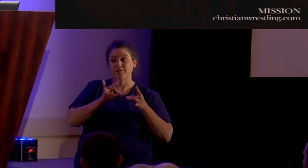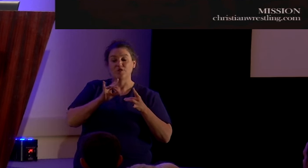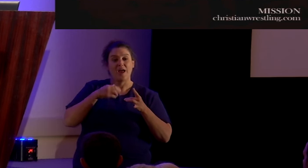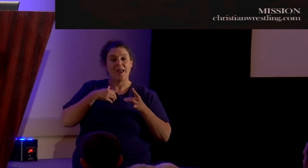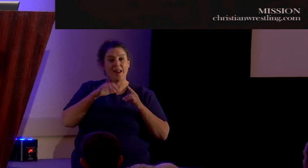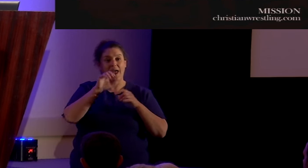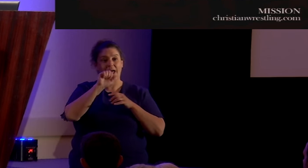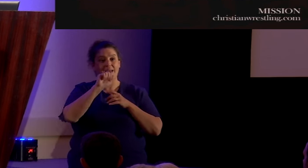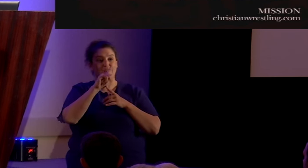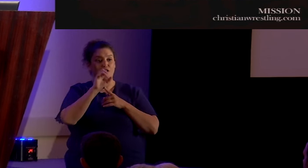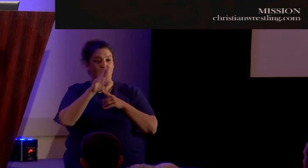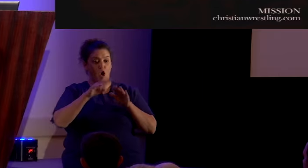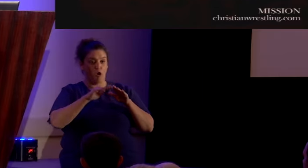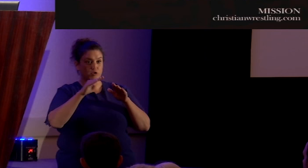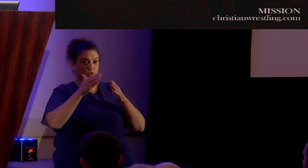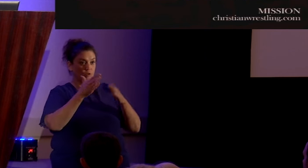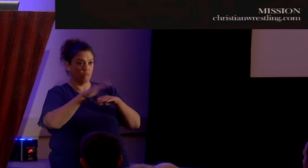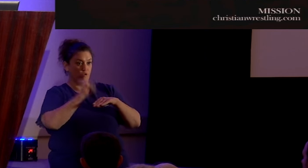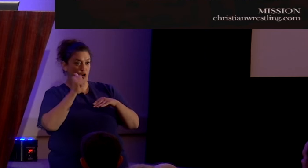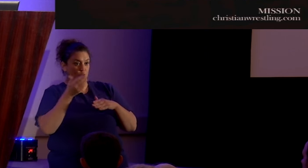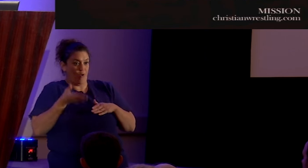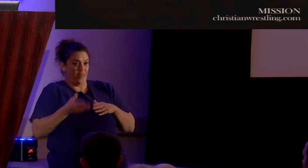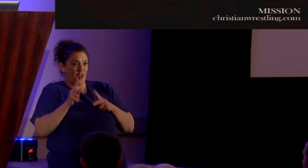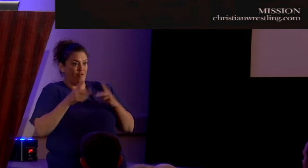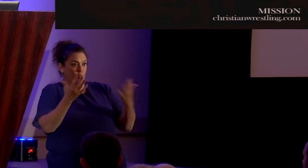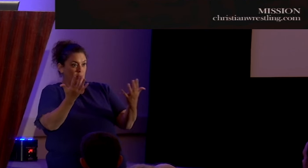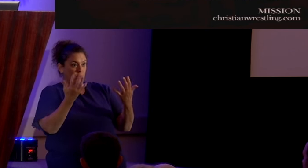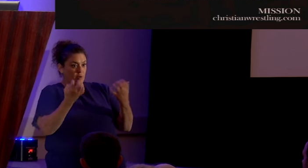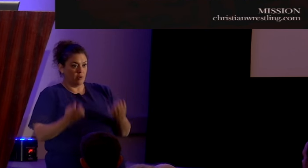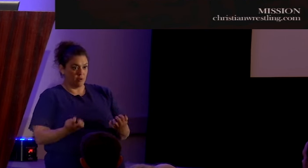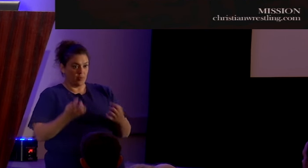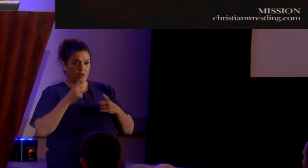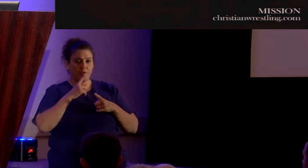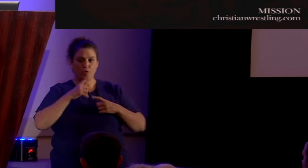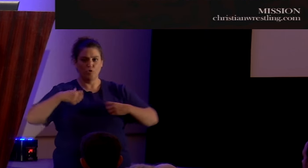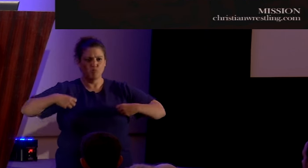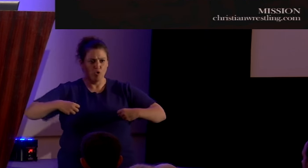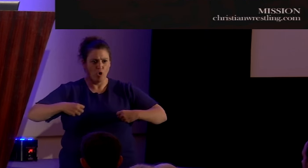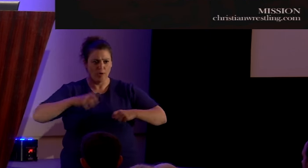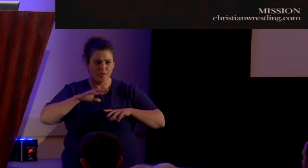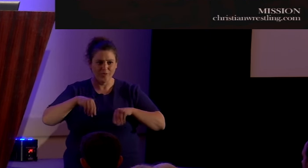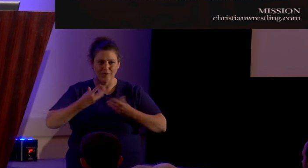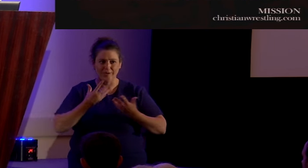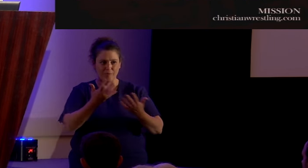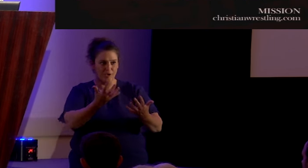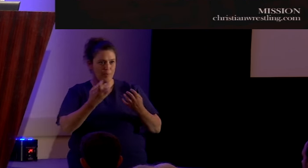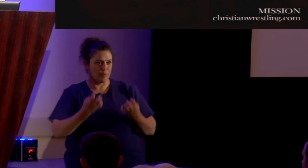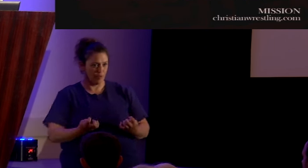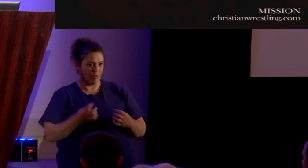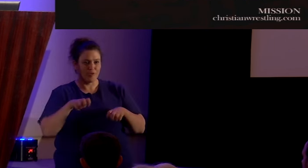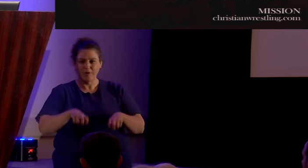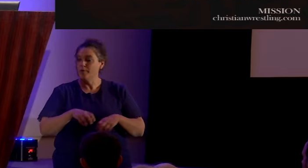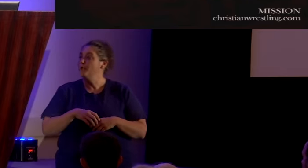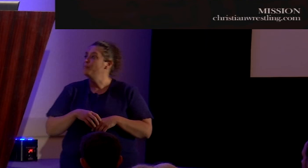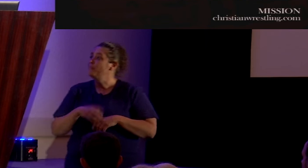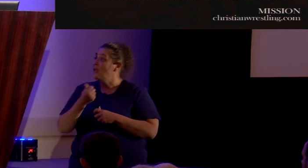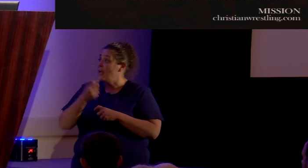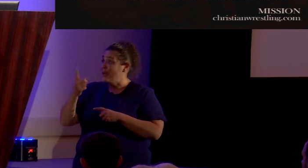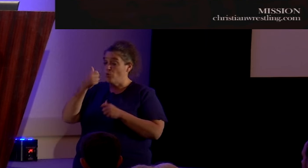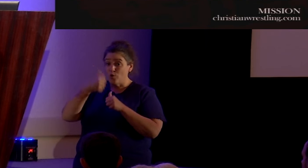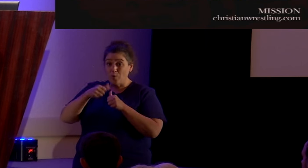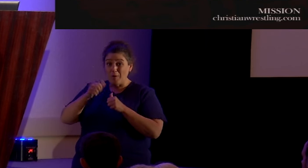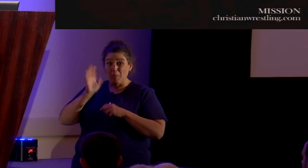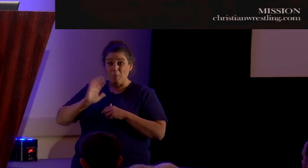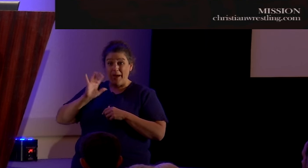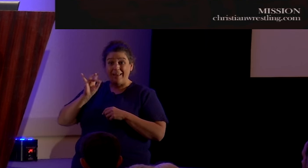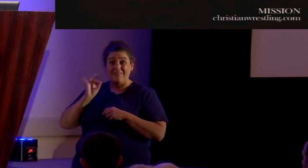call right there. These guys in these big tank tops with arms like this and they're giving the altar call. Go figure. Anybody remember in the